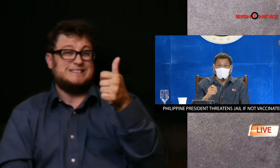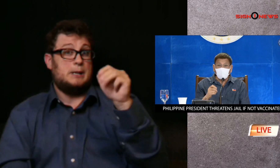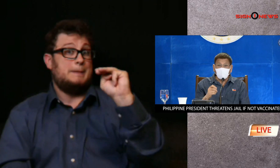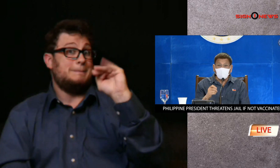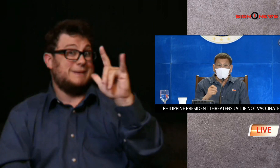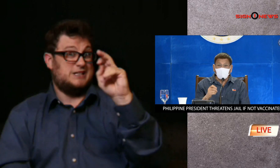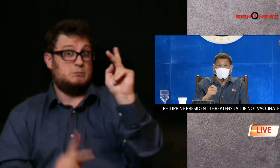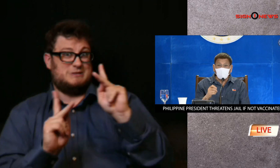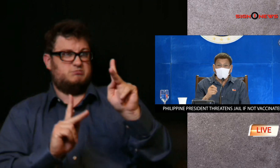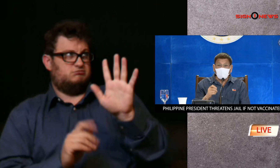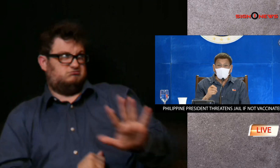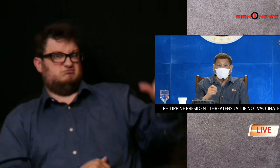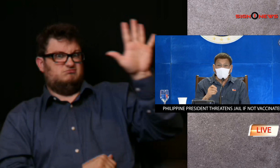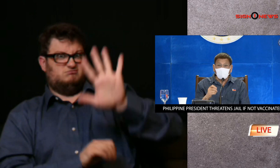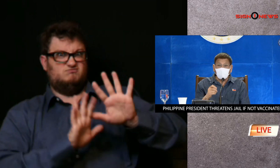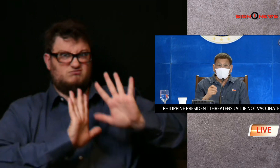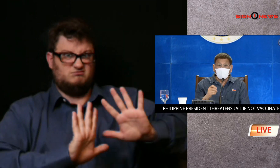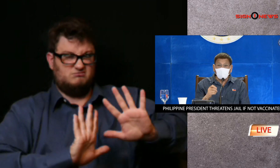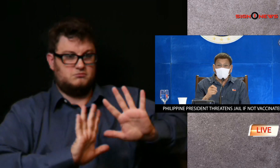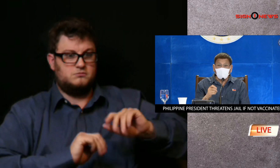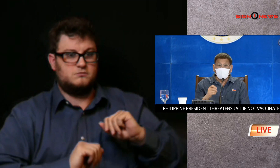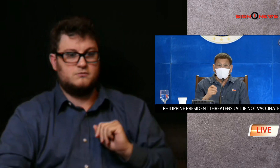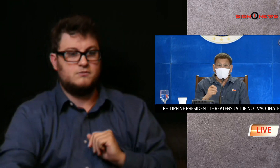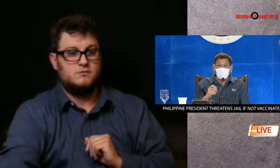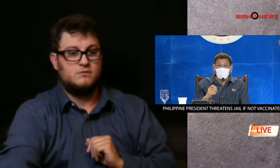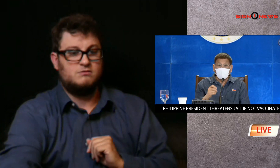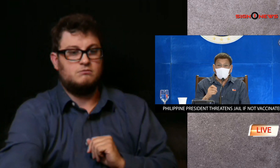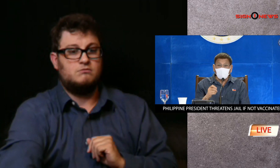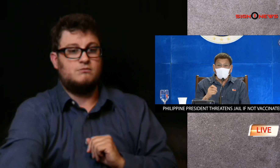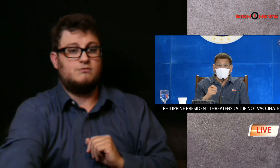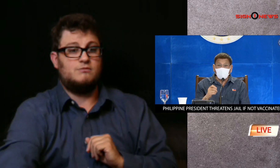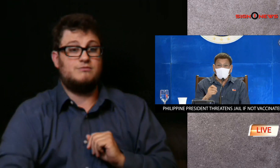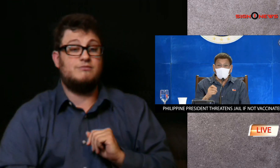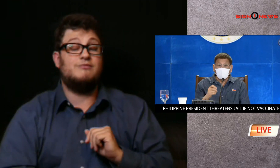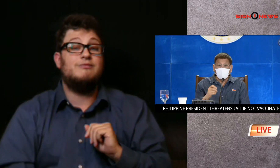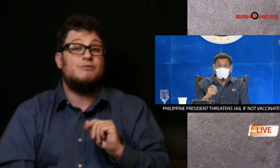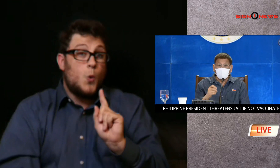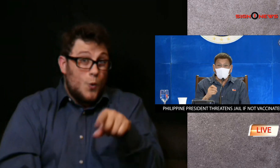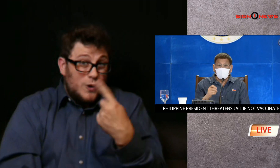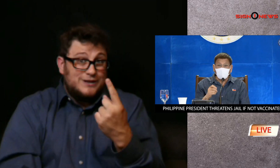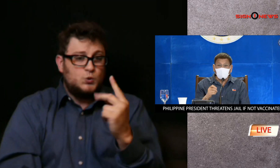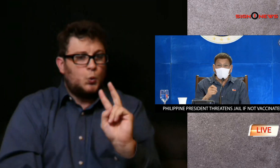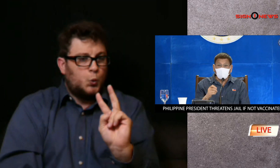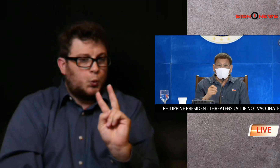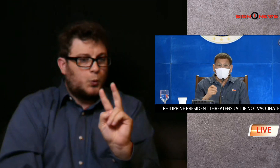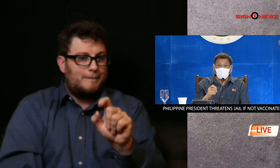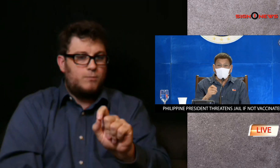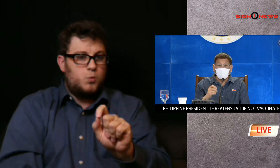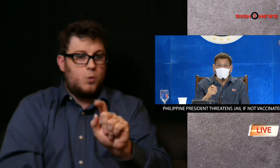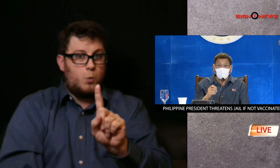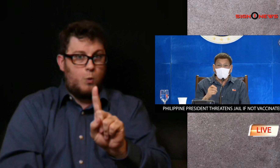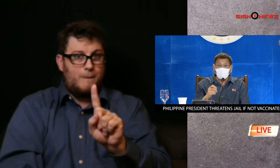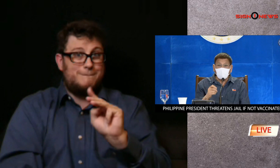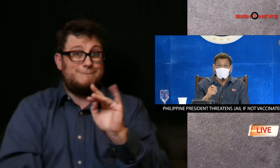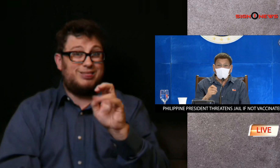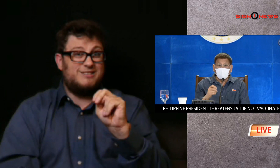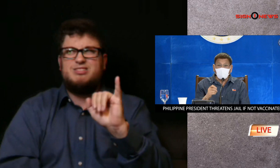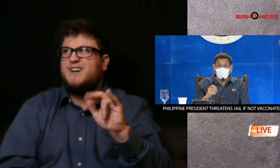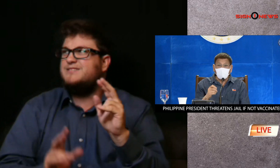and that out of 110 million people only 2.1 million